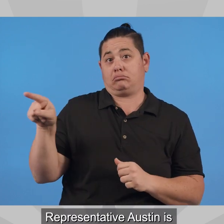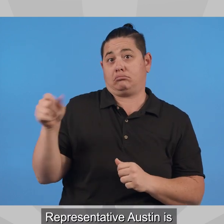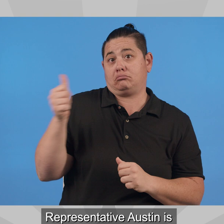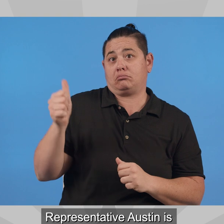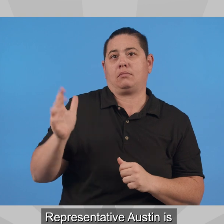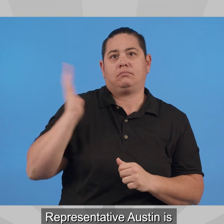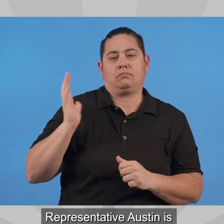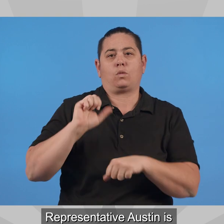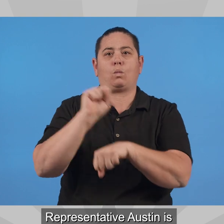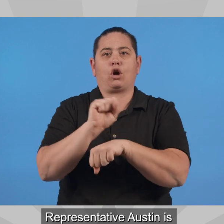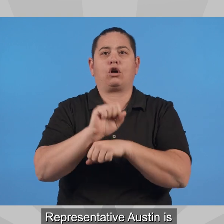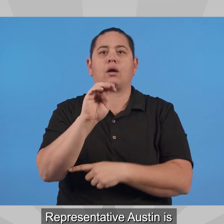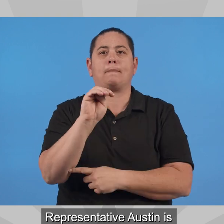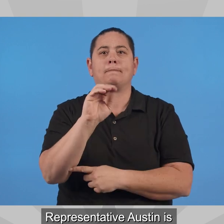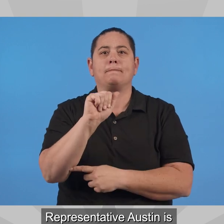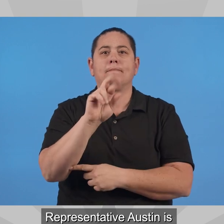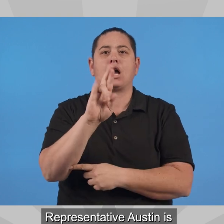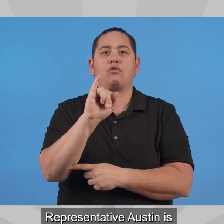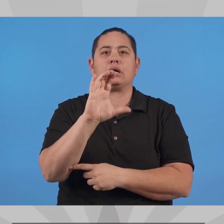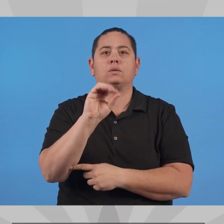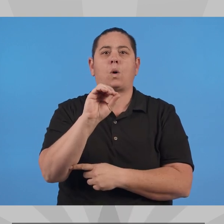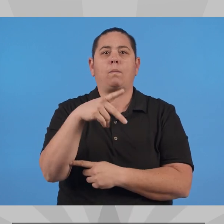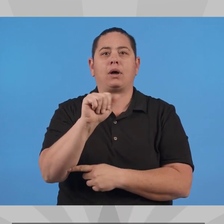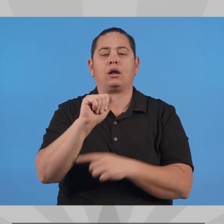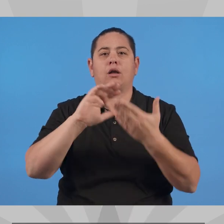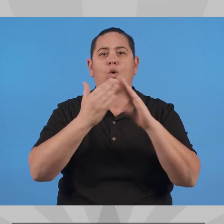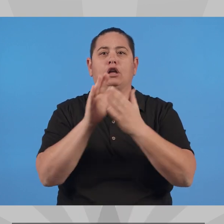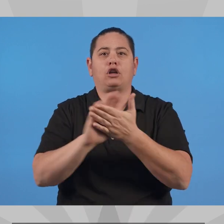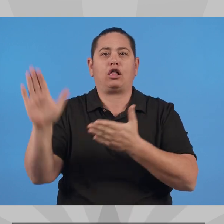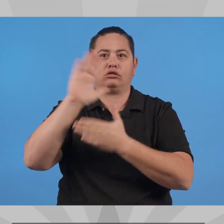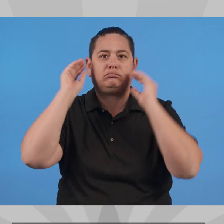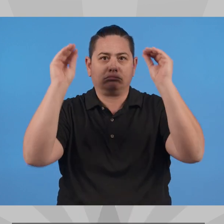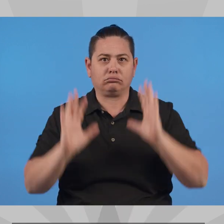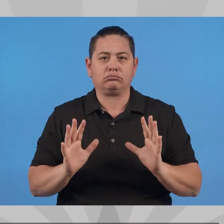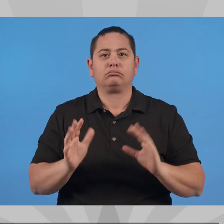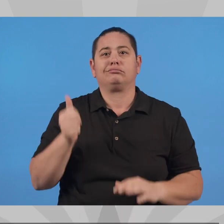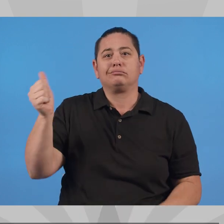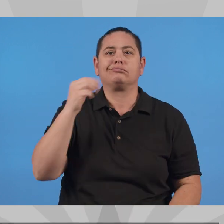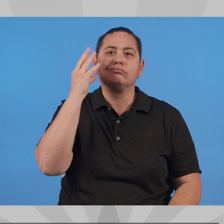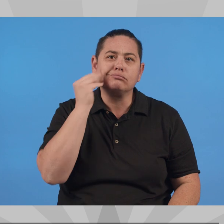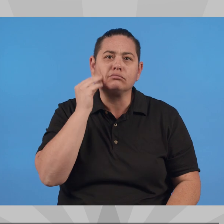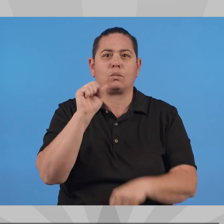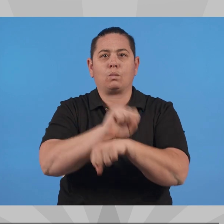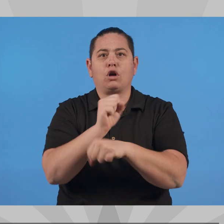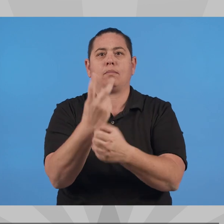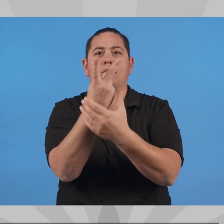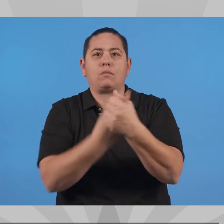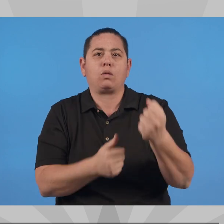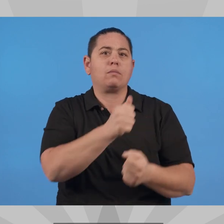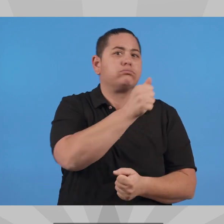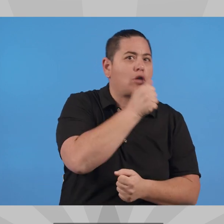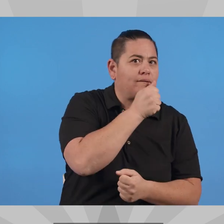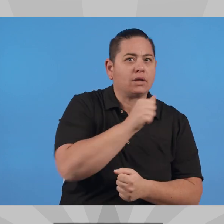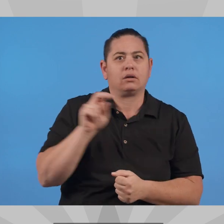Representative Austin is a former public educator with Maricopa Community Colleges and has work experience in the non